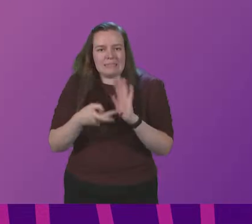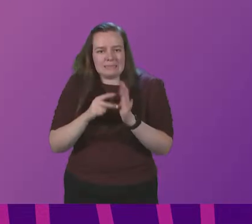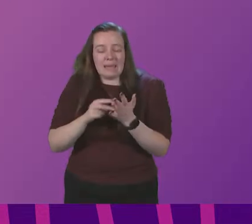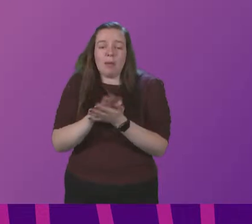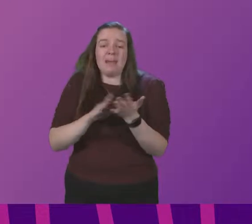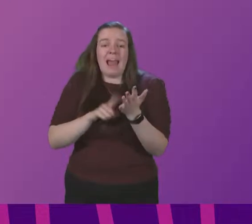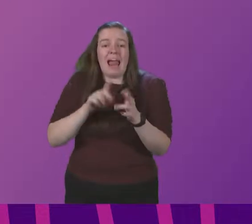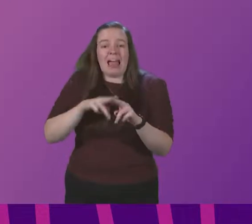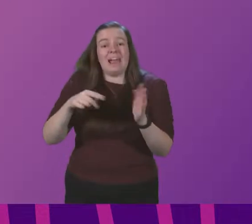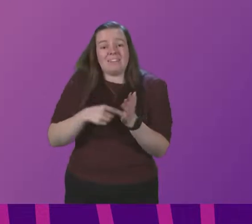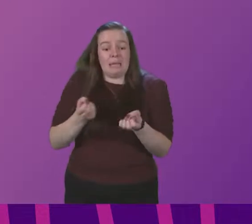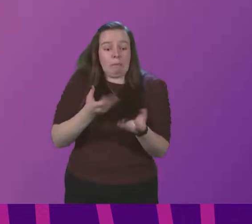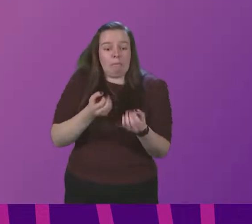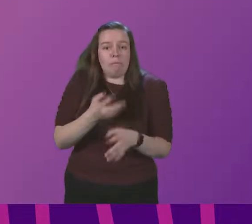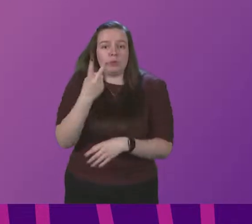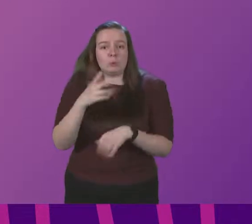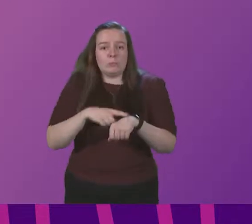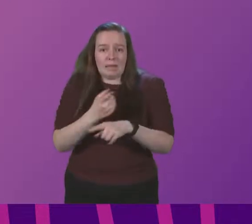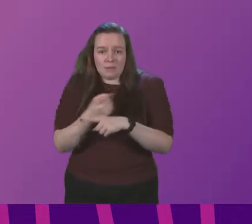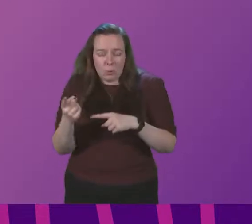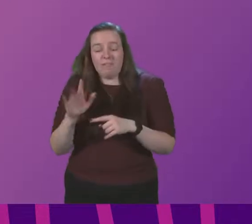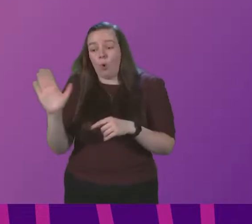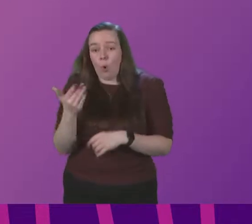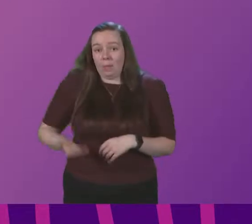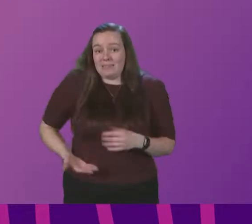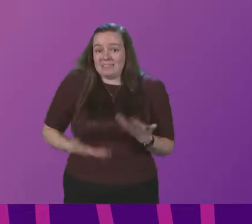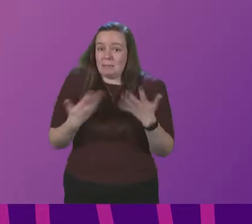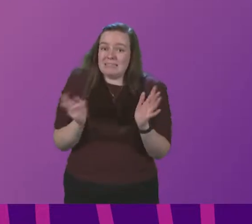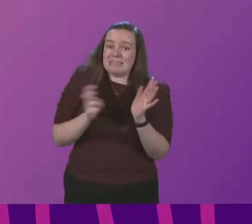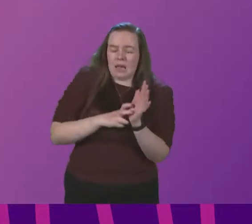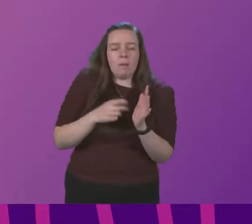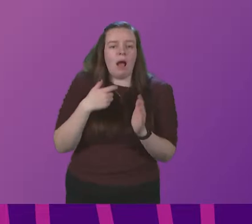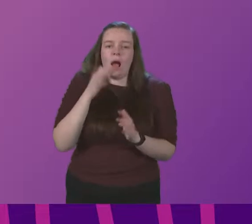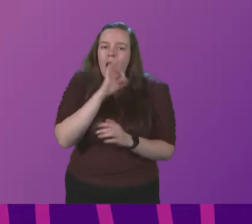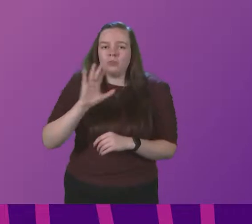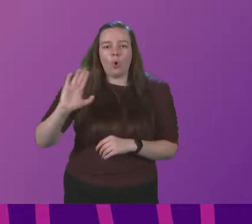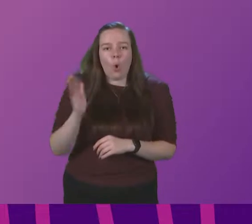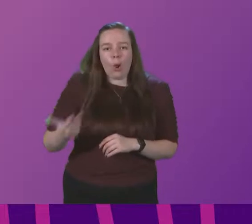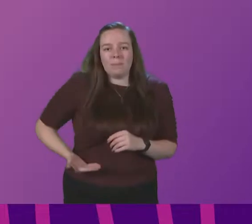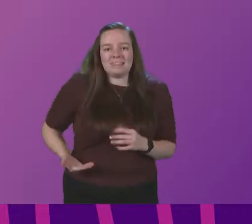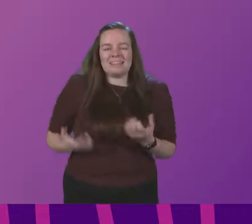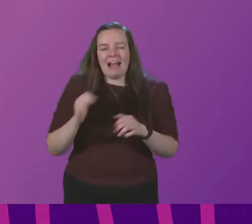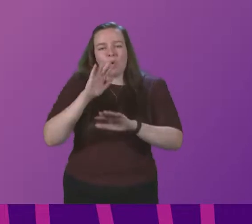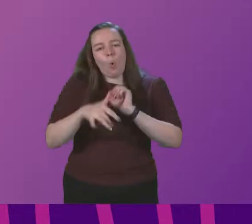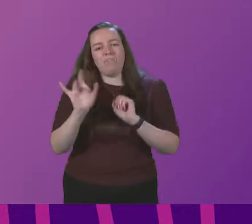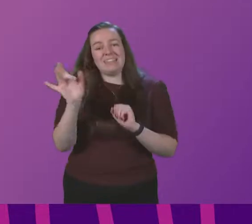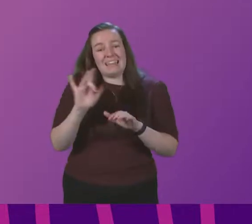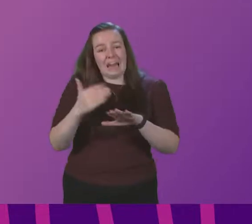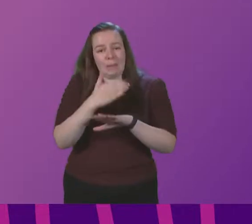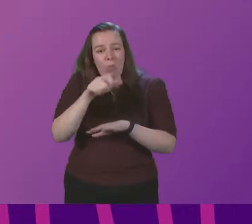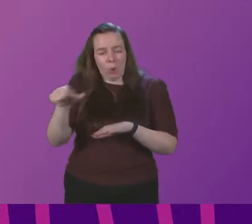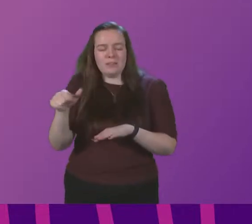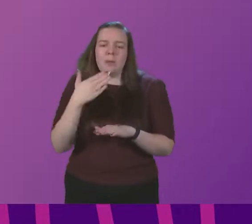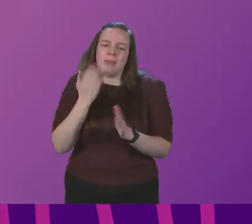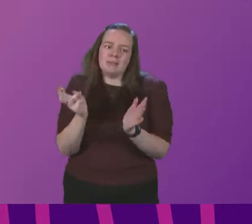twice a week, to all businesses who have signed up to it. I would encourage, urge indeed, any business with 10 or more employees to join up and